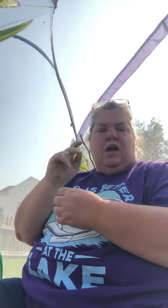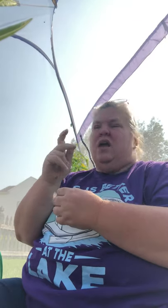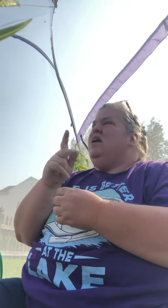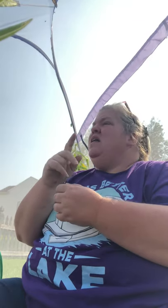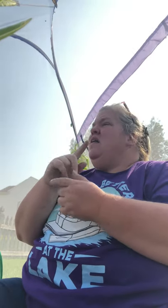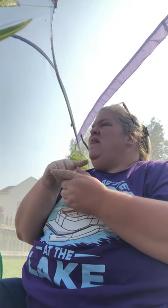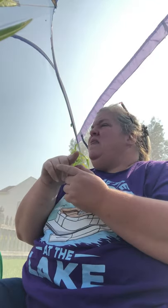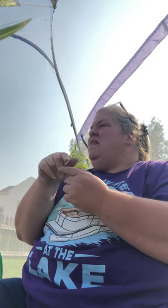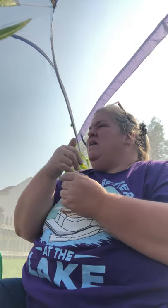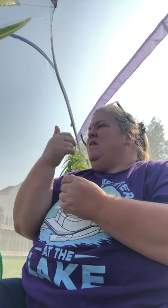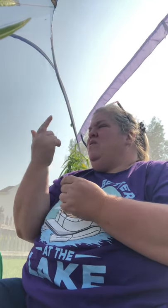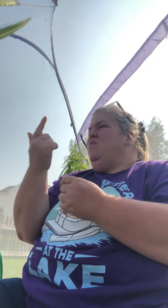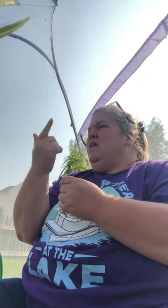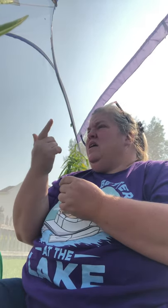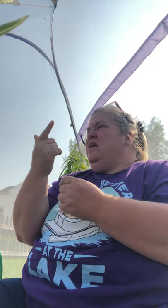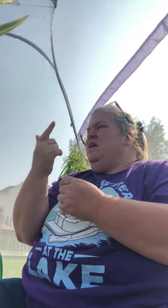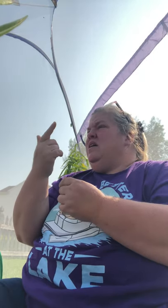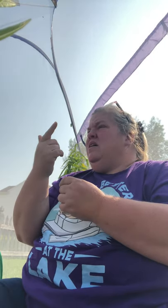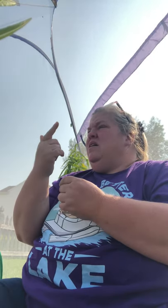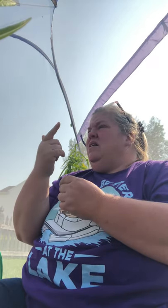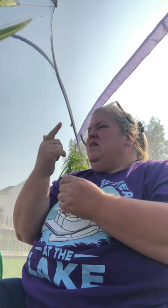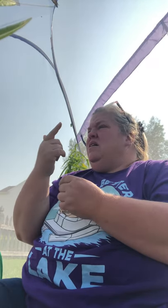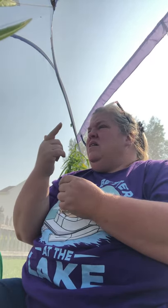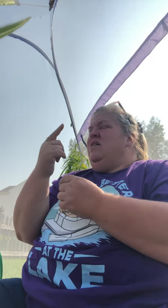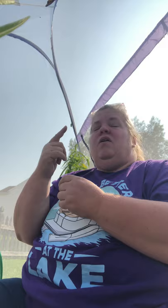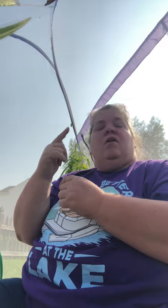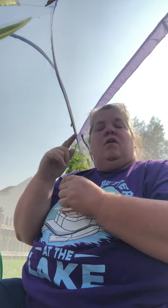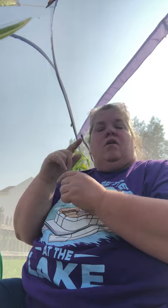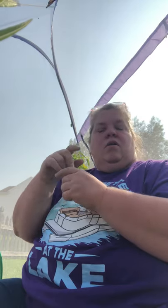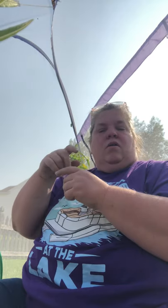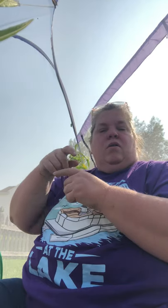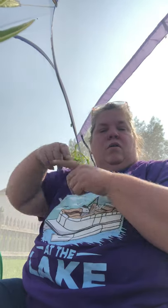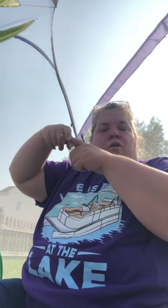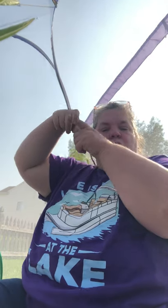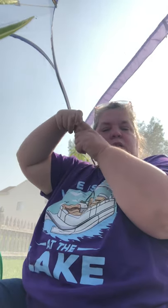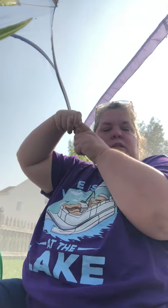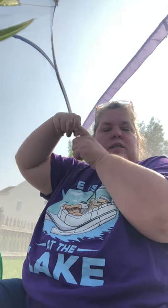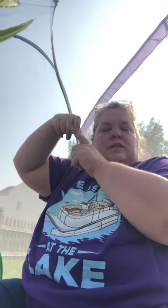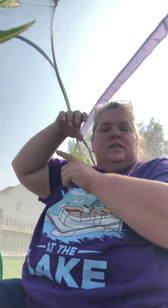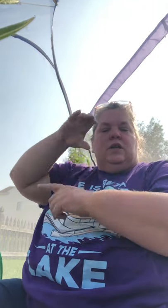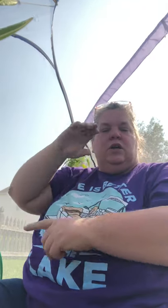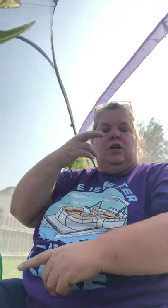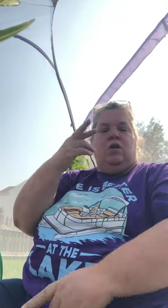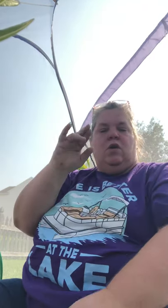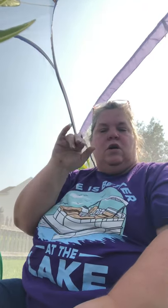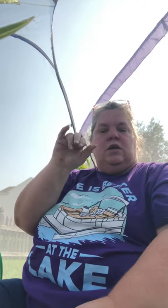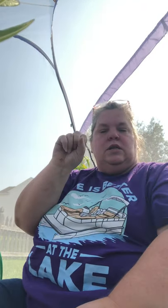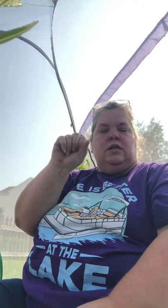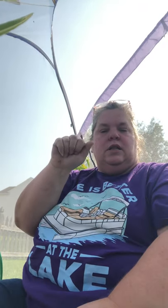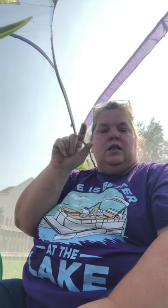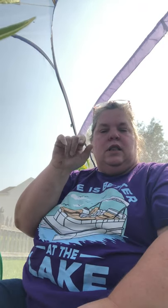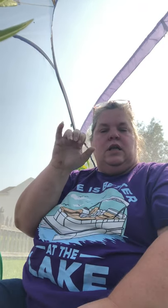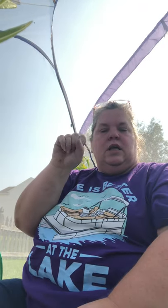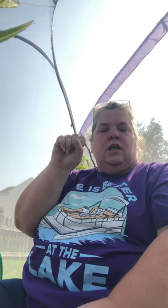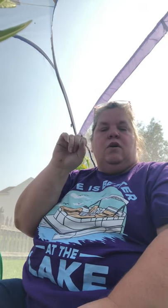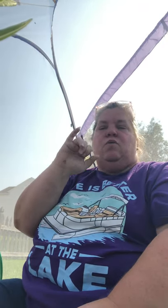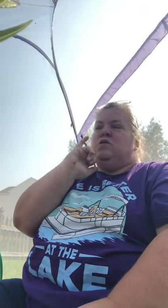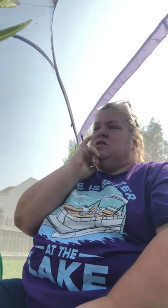then the other one her chrysalis was